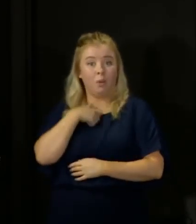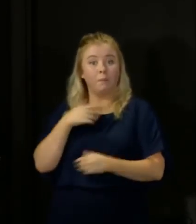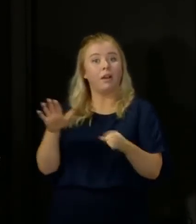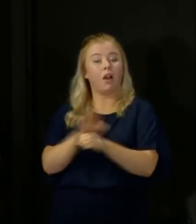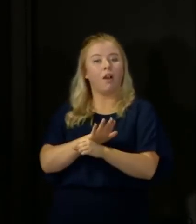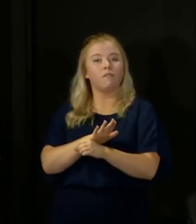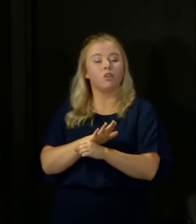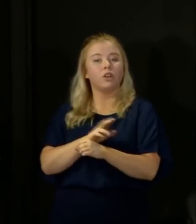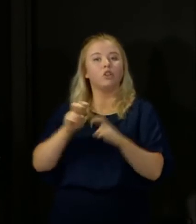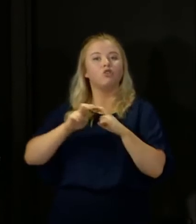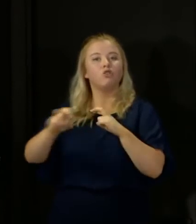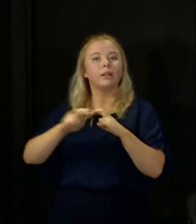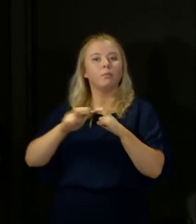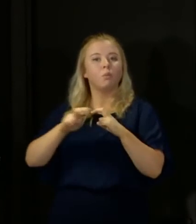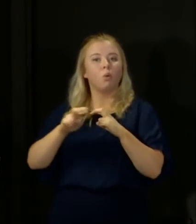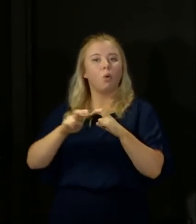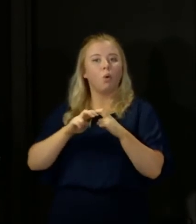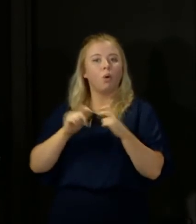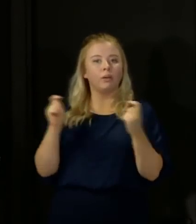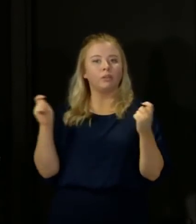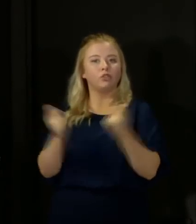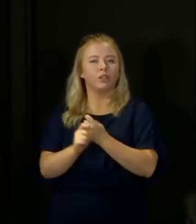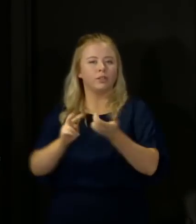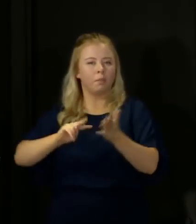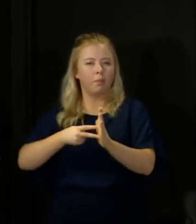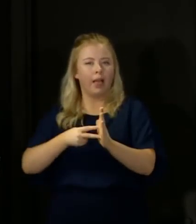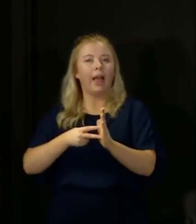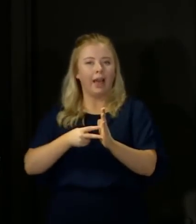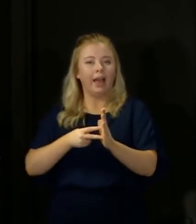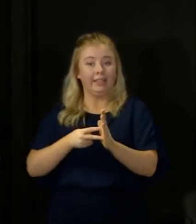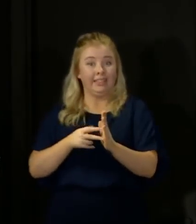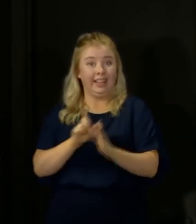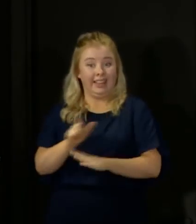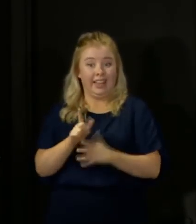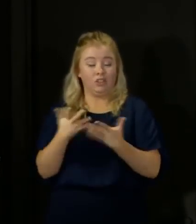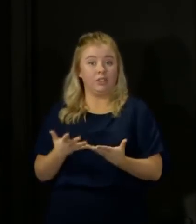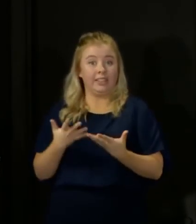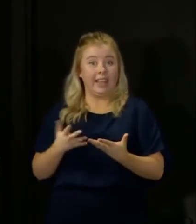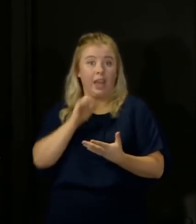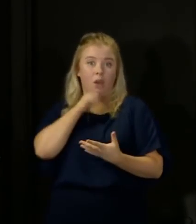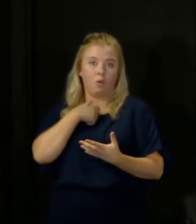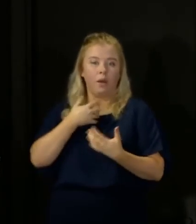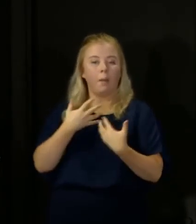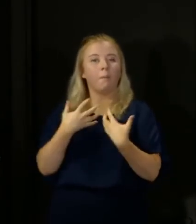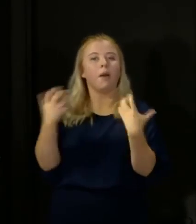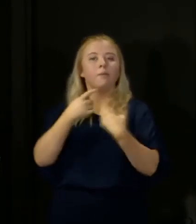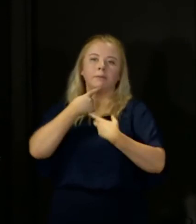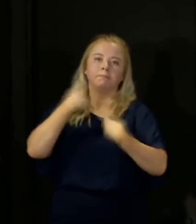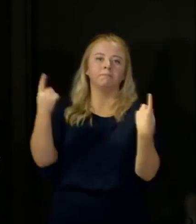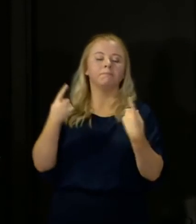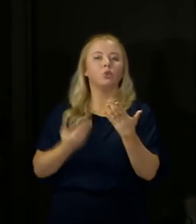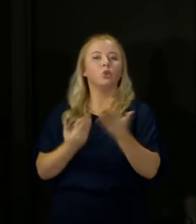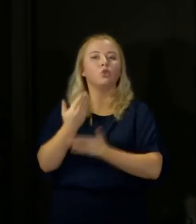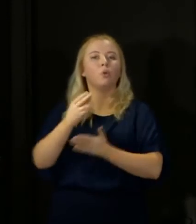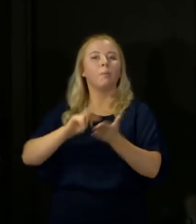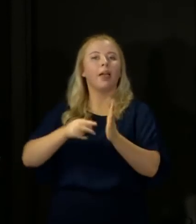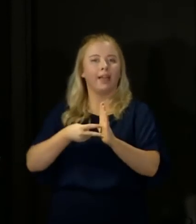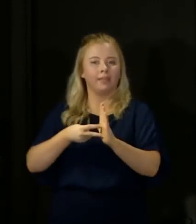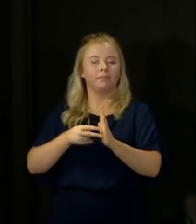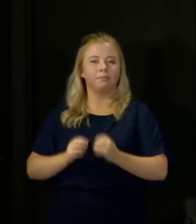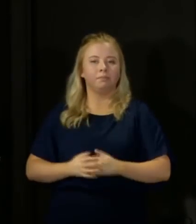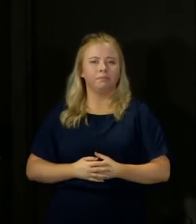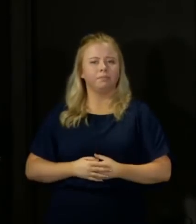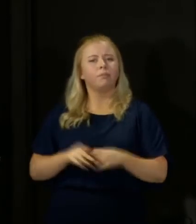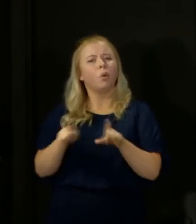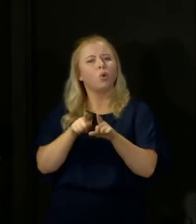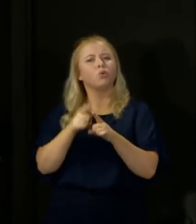the transport transition plan that the Transport Secretary will outline in the Scottish Parliament later this afternoon. You should also